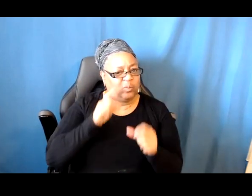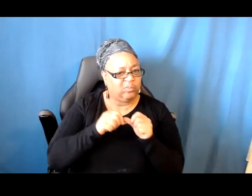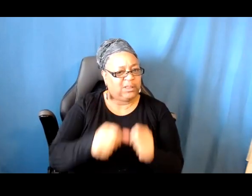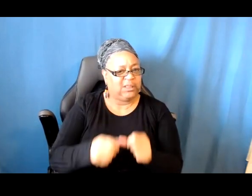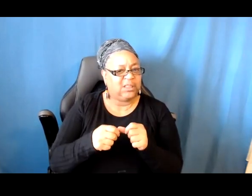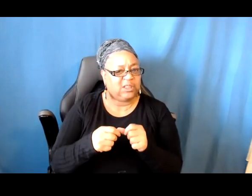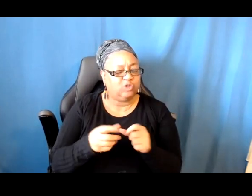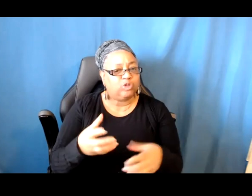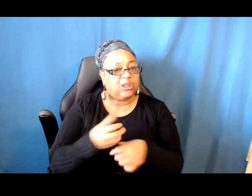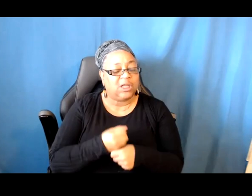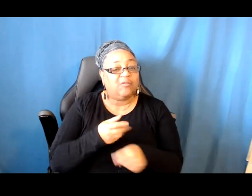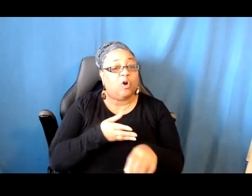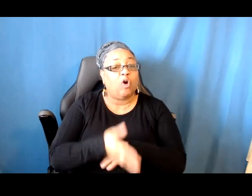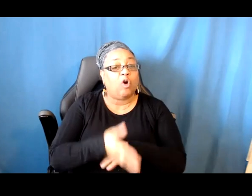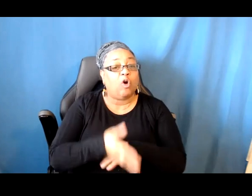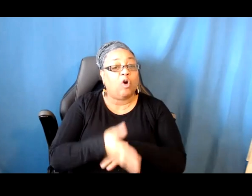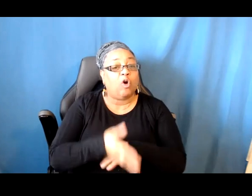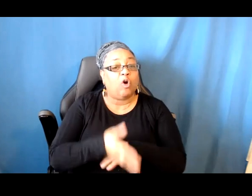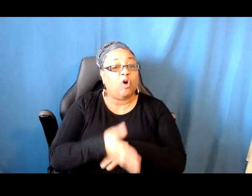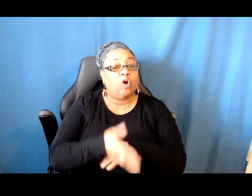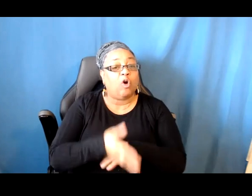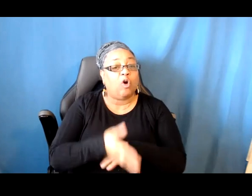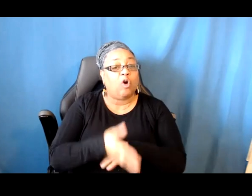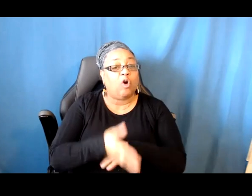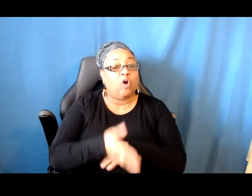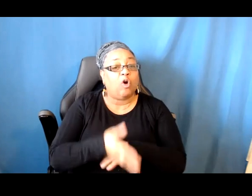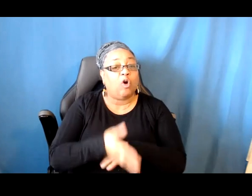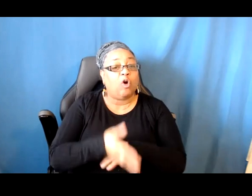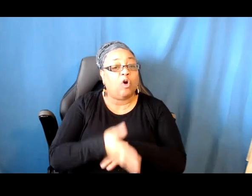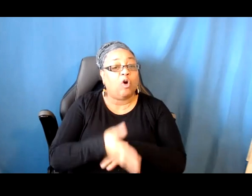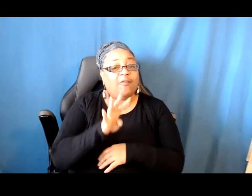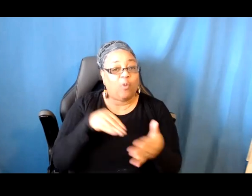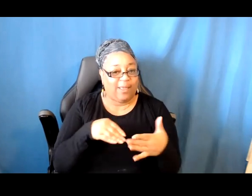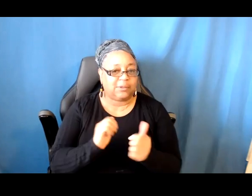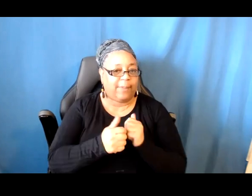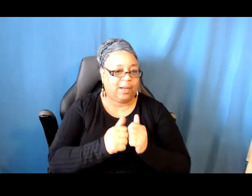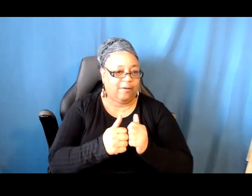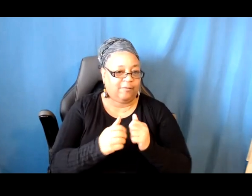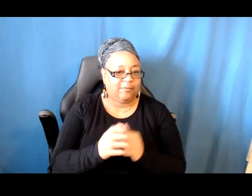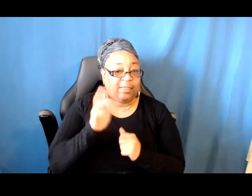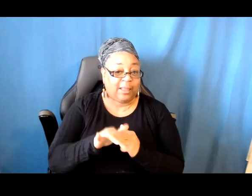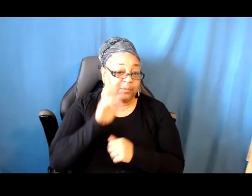applications. So it is an extremely competitive grant. And that would be my prediction for 2023.